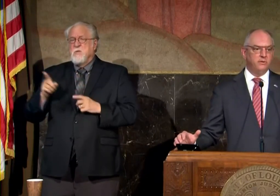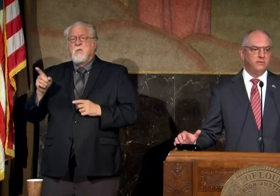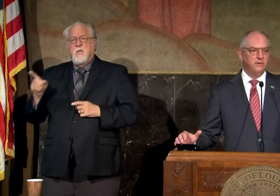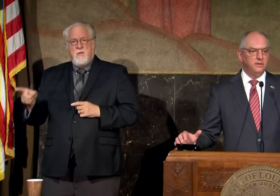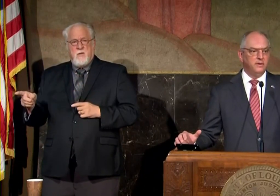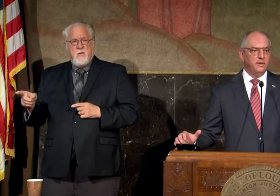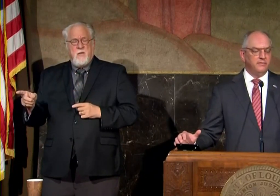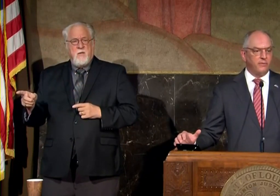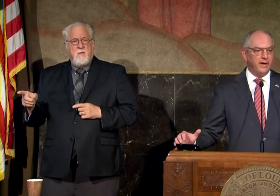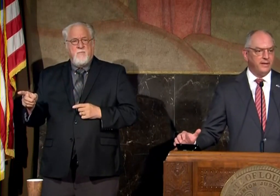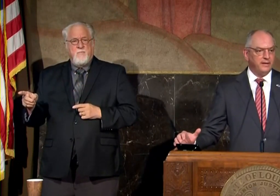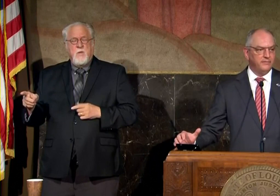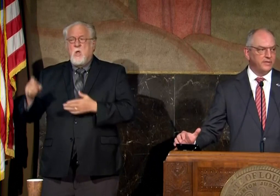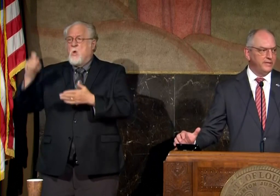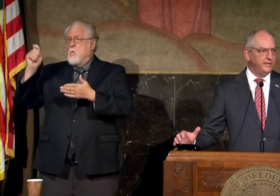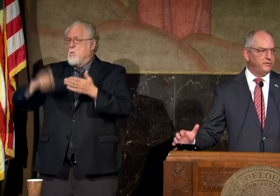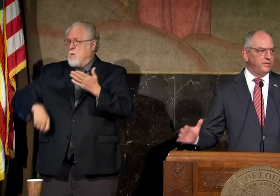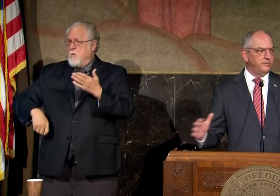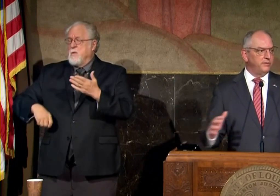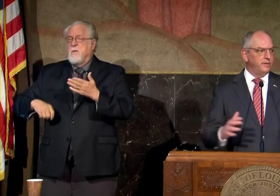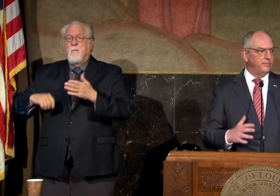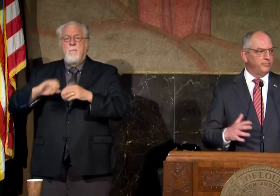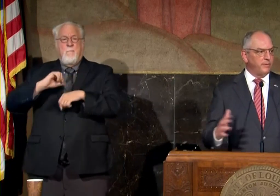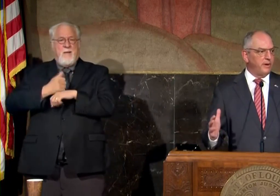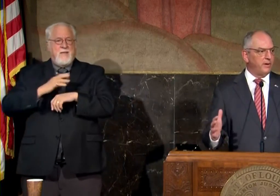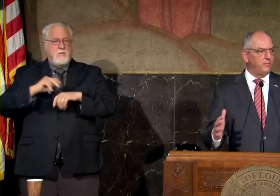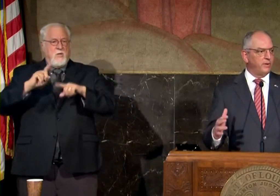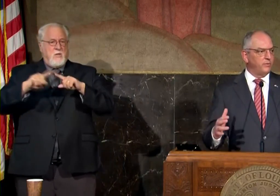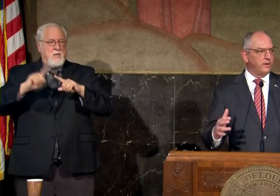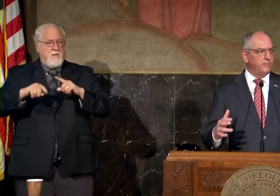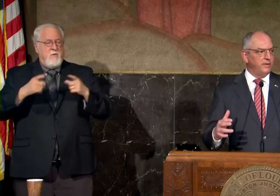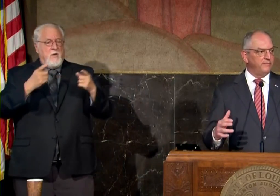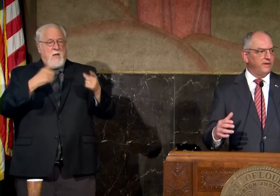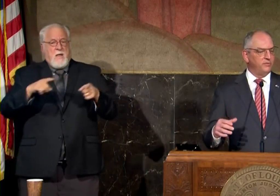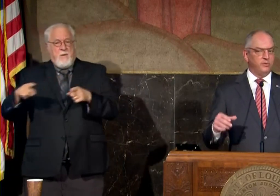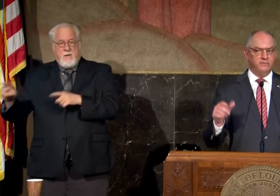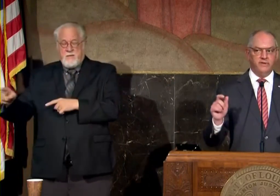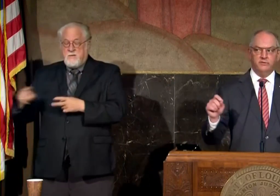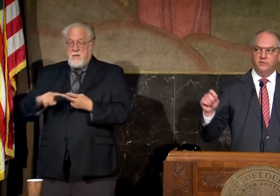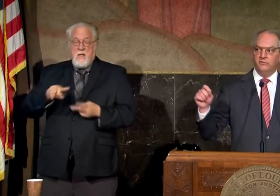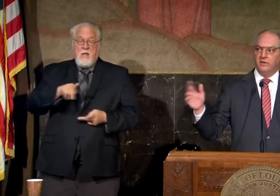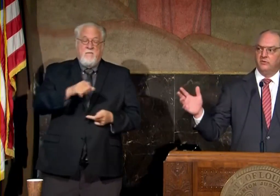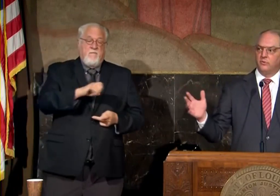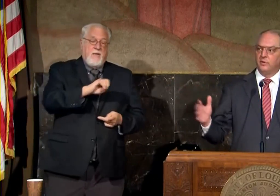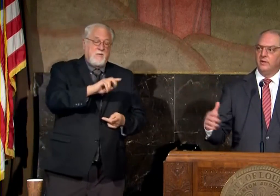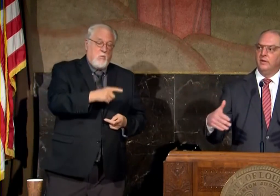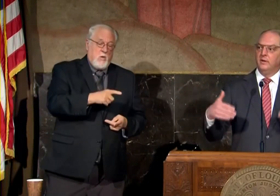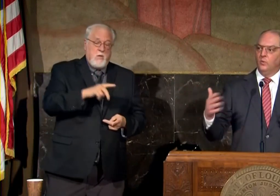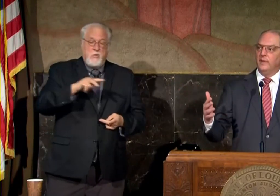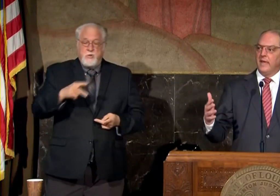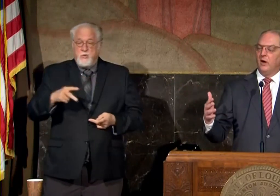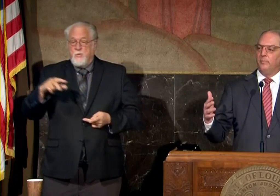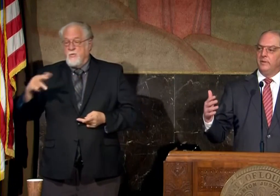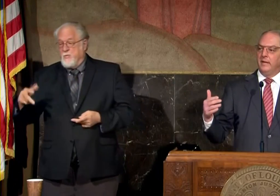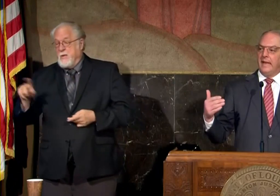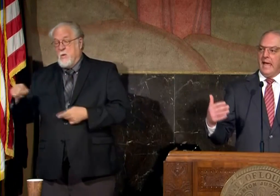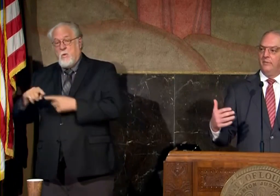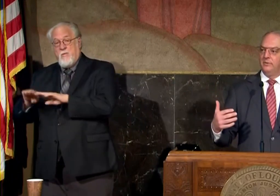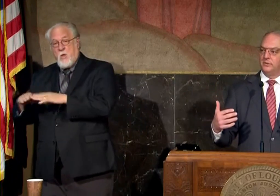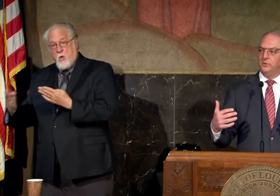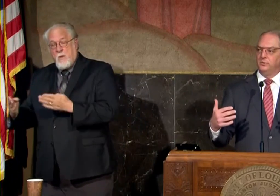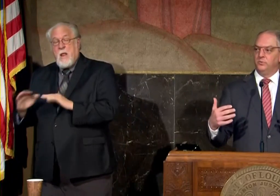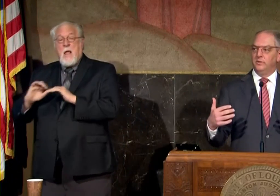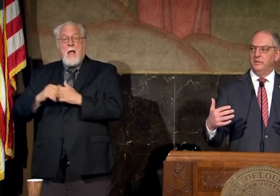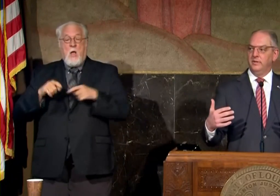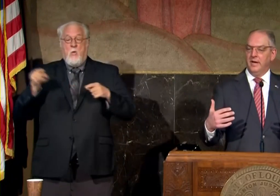on a variety of contingencies uh primarily whether we're going to be in phase one phase two phase three when they open and how